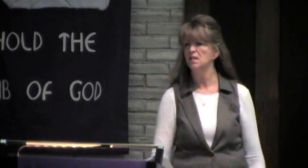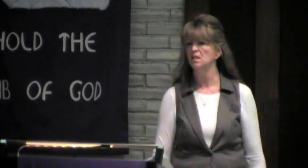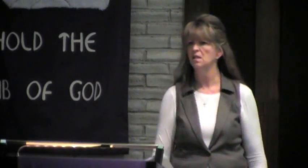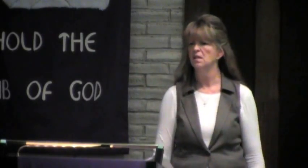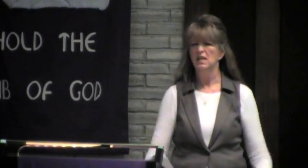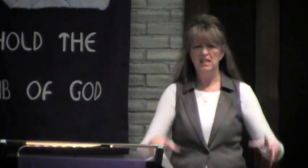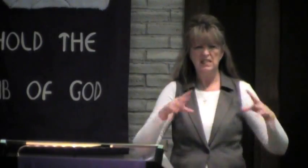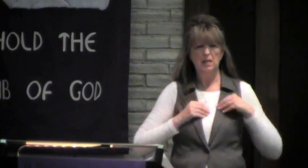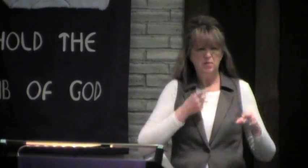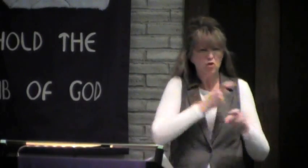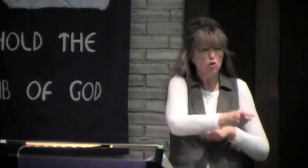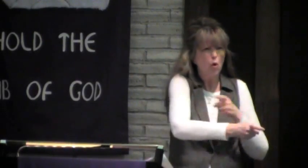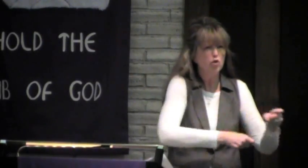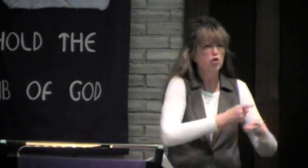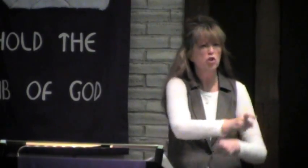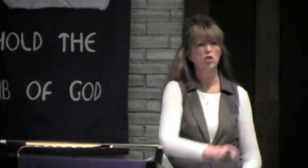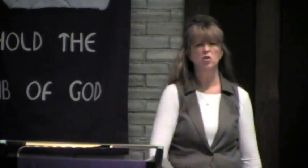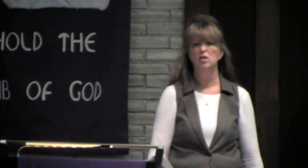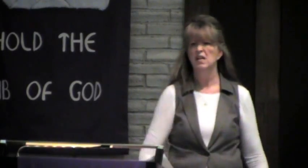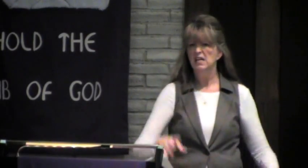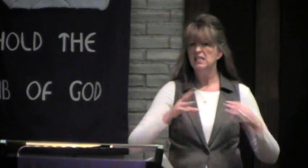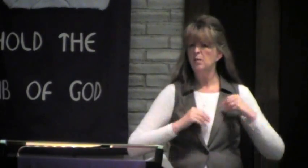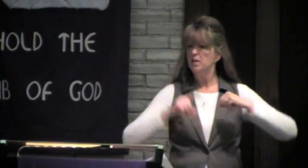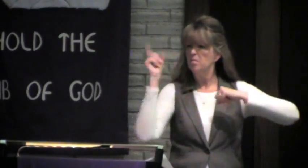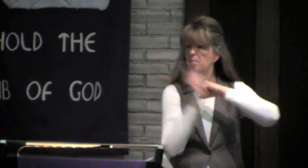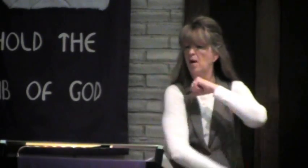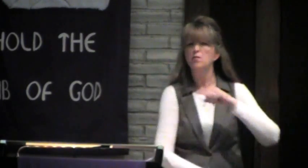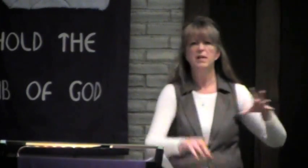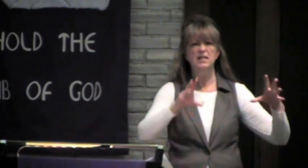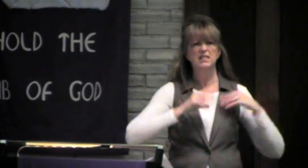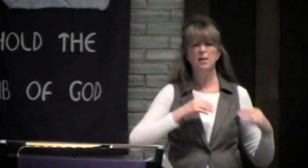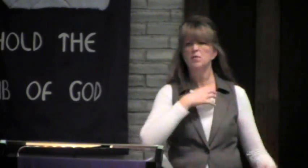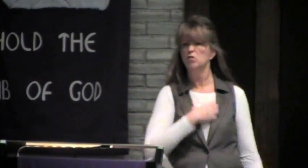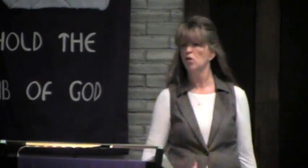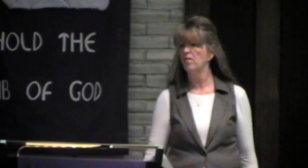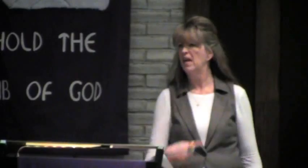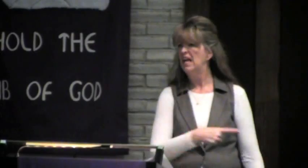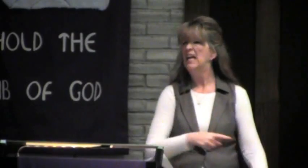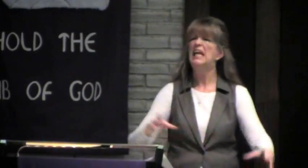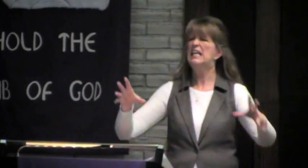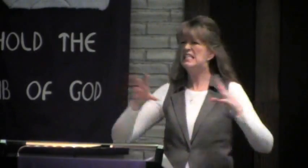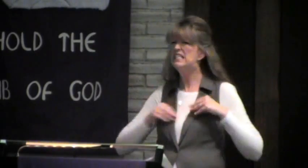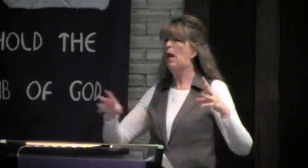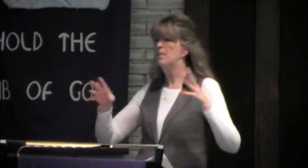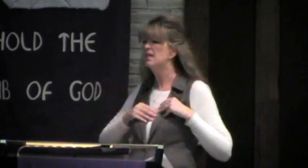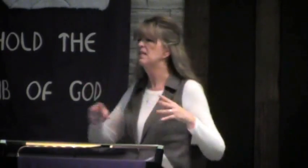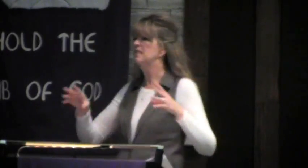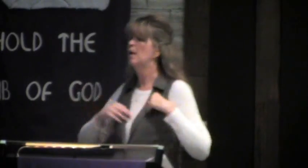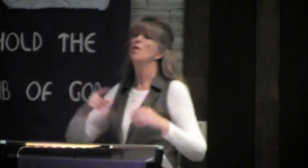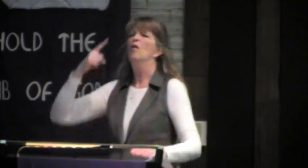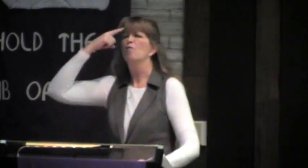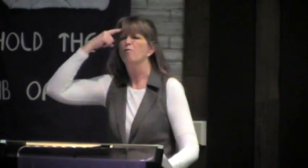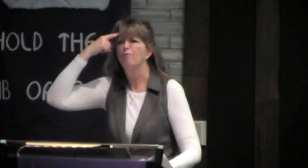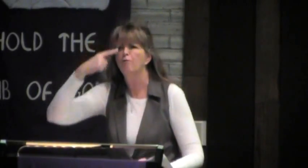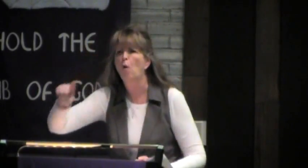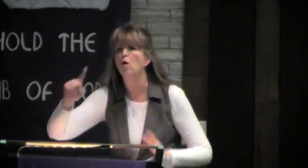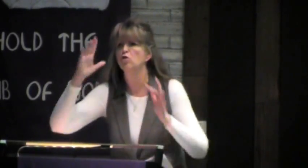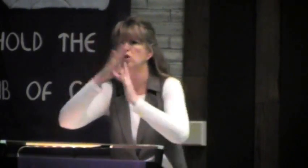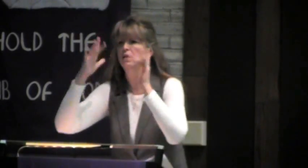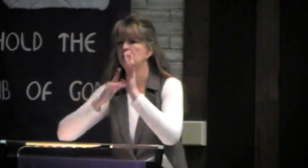accepted being imprisoned. He accepted torture. He accepted punishment, starvation. He accepted it